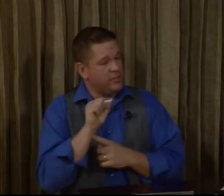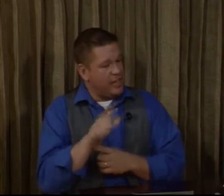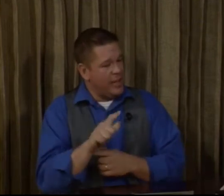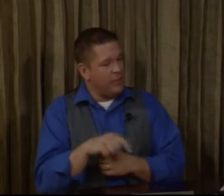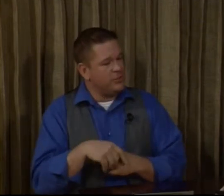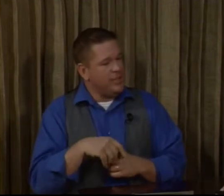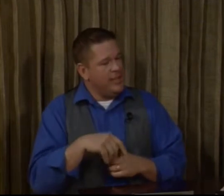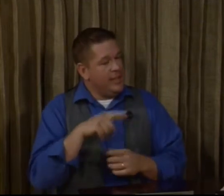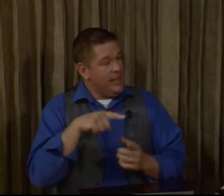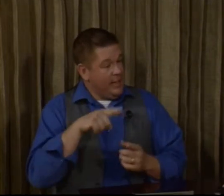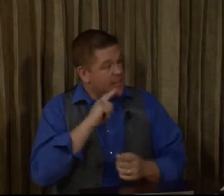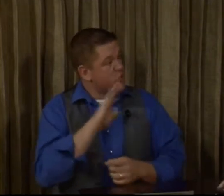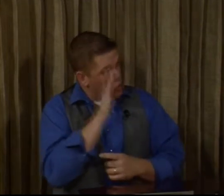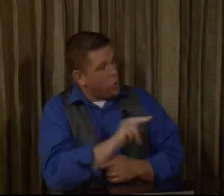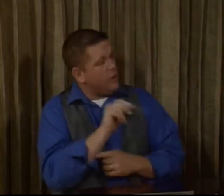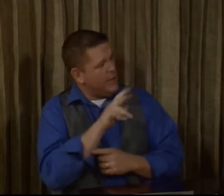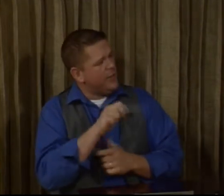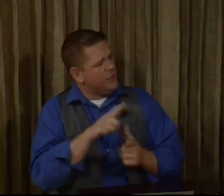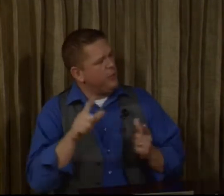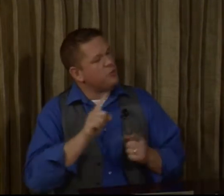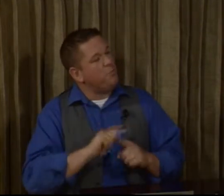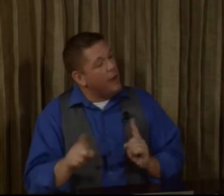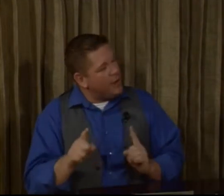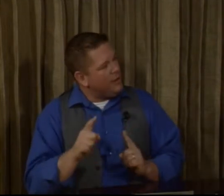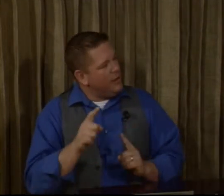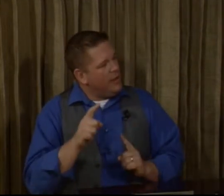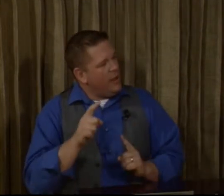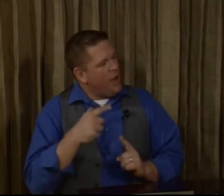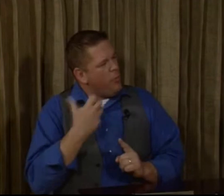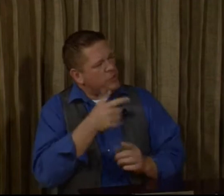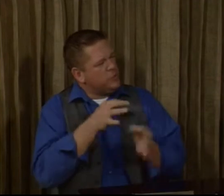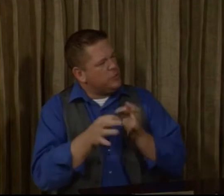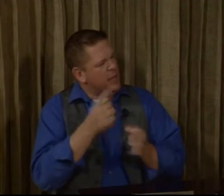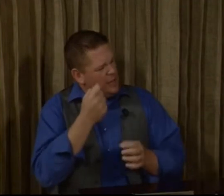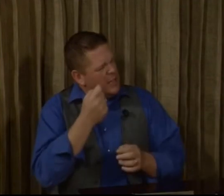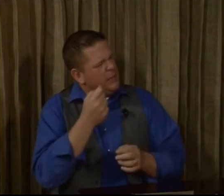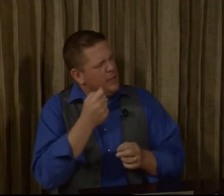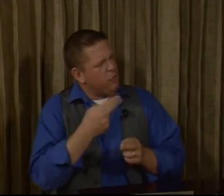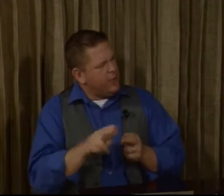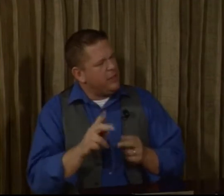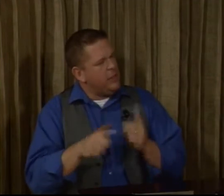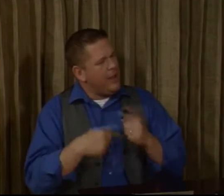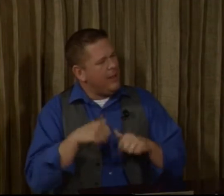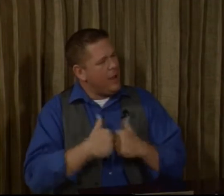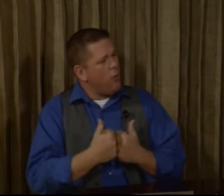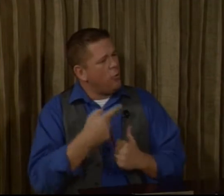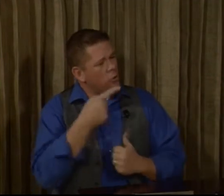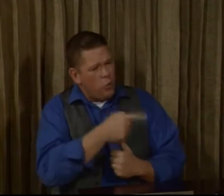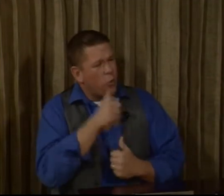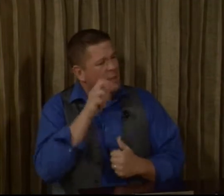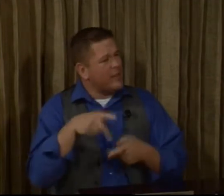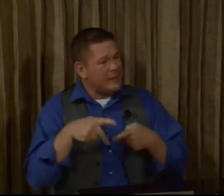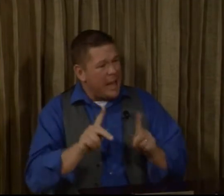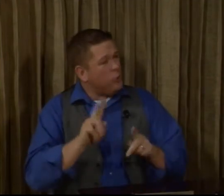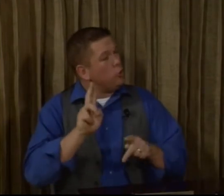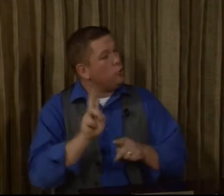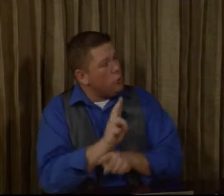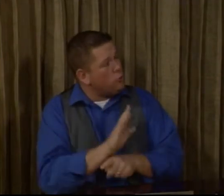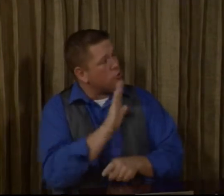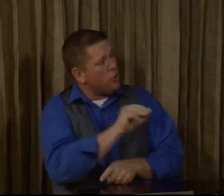Sign Language, it is your native language. But I want you to explain a little bit briefly about how you weren't even allowed to use your